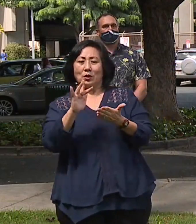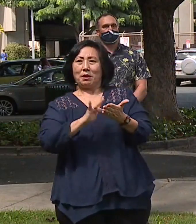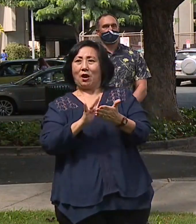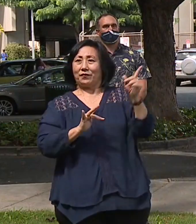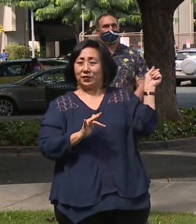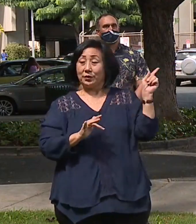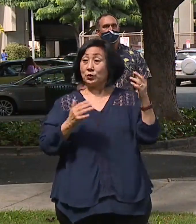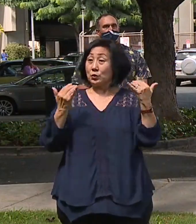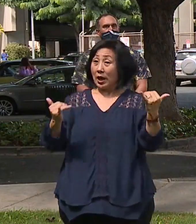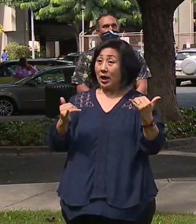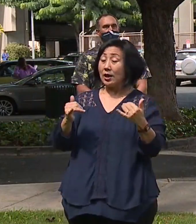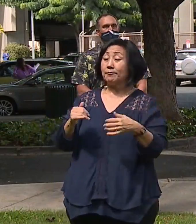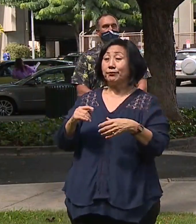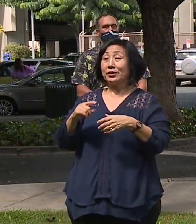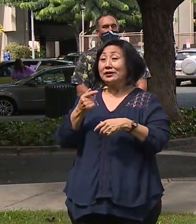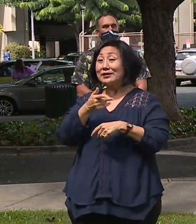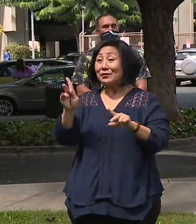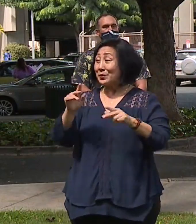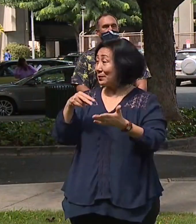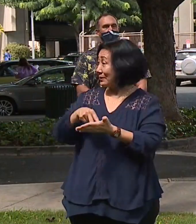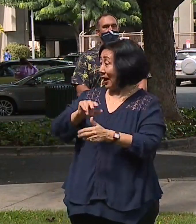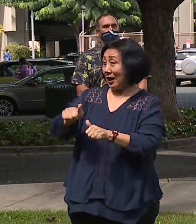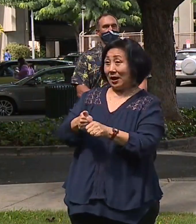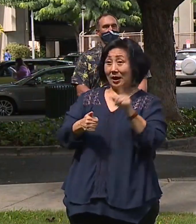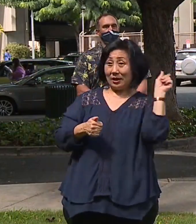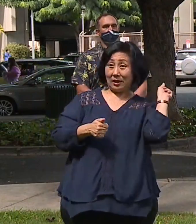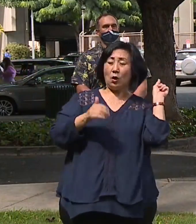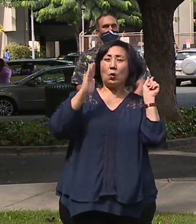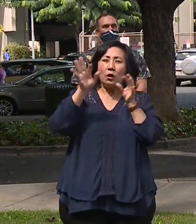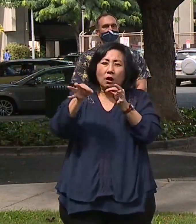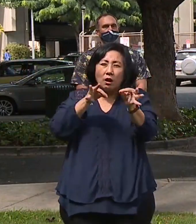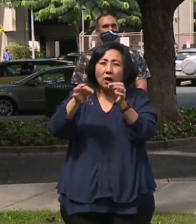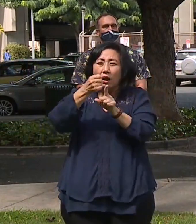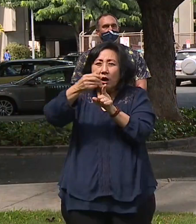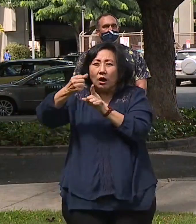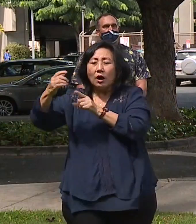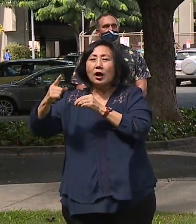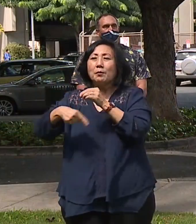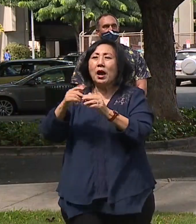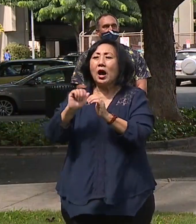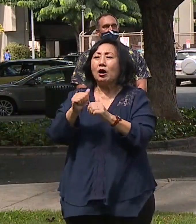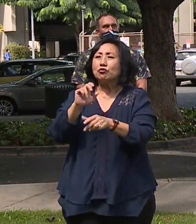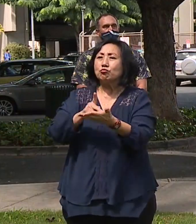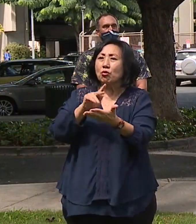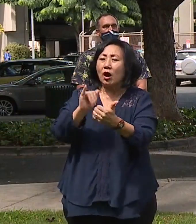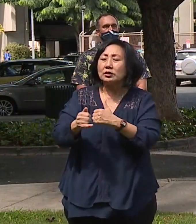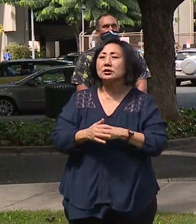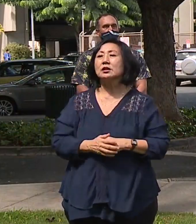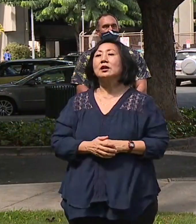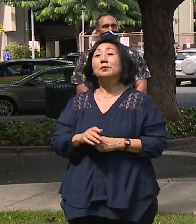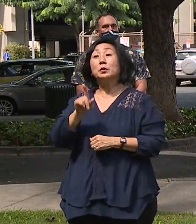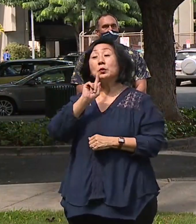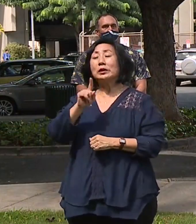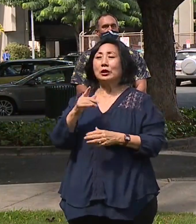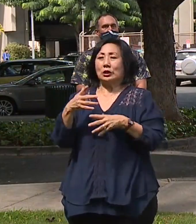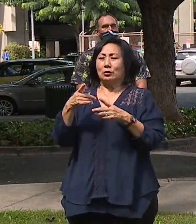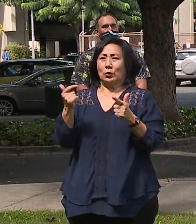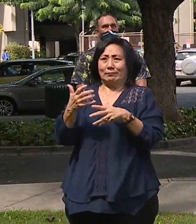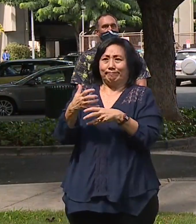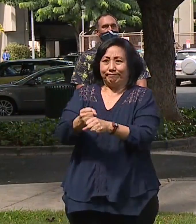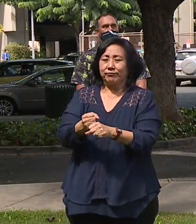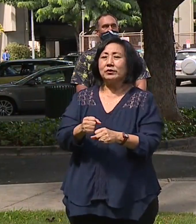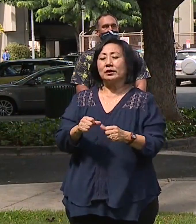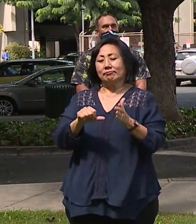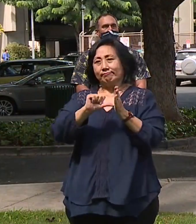talk about today. We've got several folks that I'll introduce that'll give you some details around the projects themselves. But really quickly, I do wanna